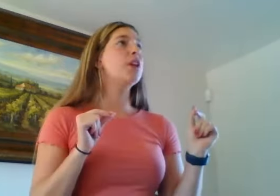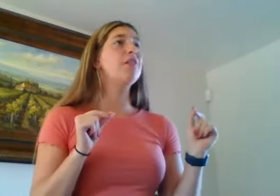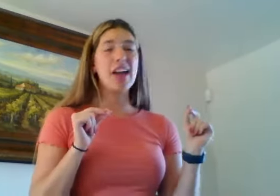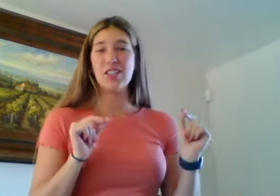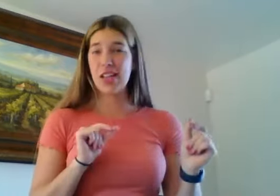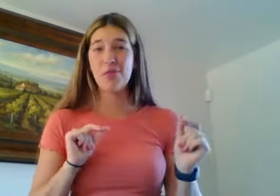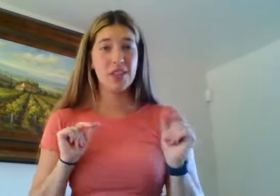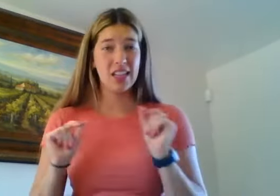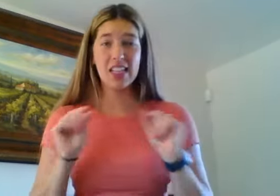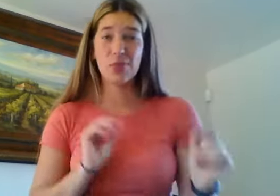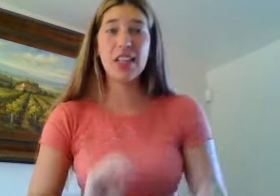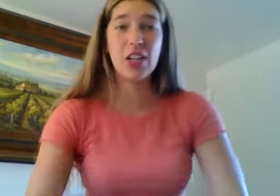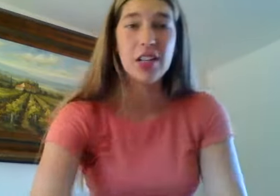pretty fast. So that, that is really good.